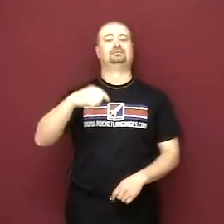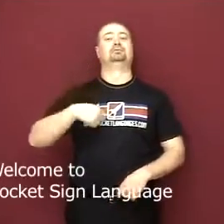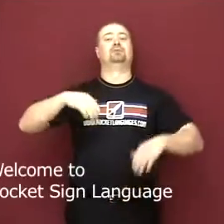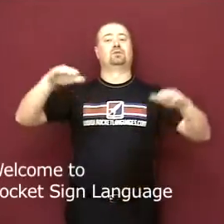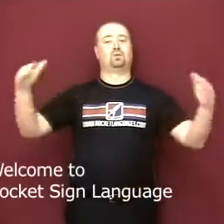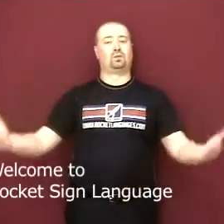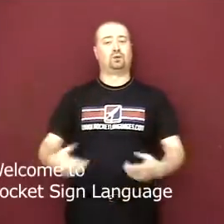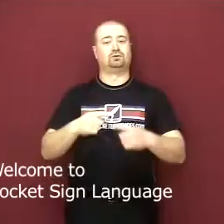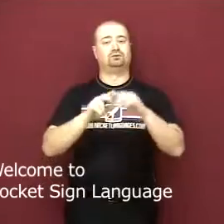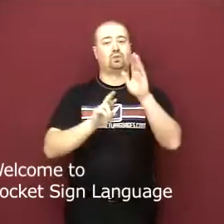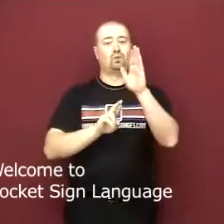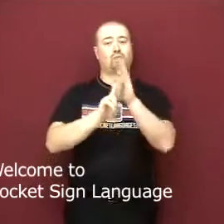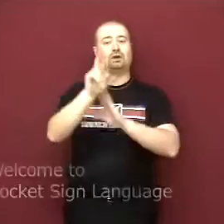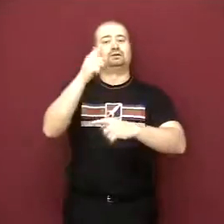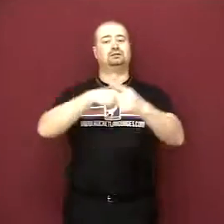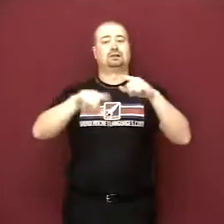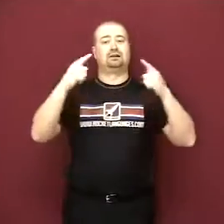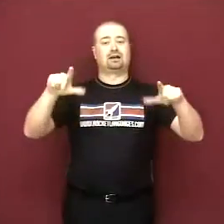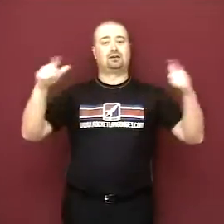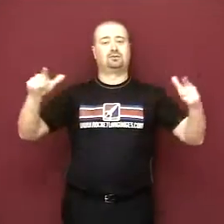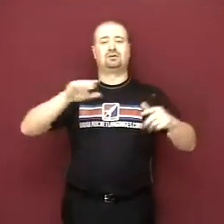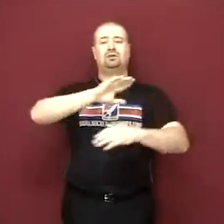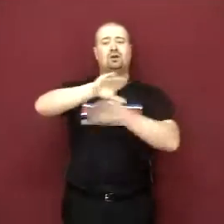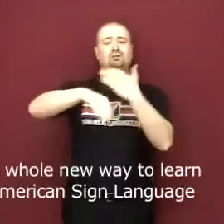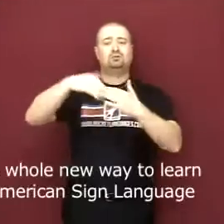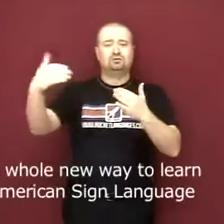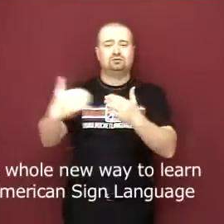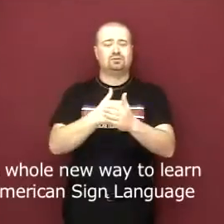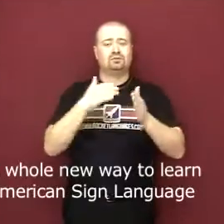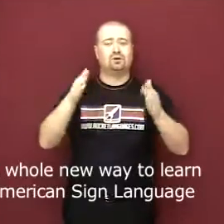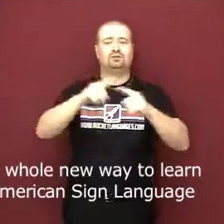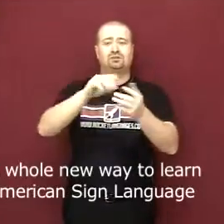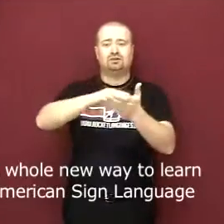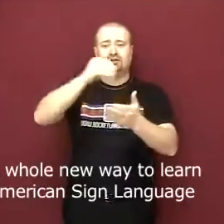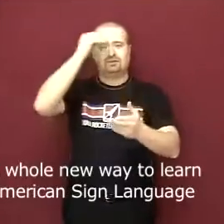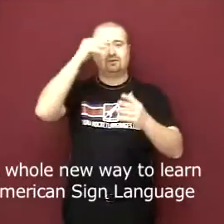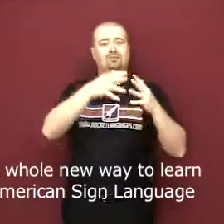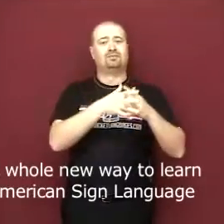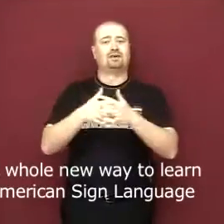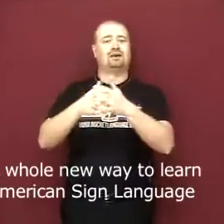Welcome to Rocket Sign Language, a whole new way to learn American Sign Language.